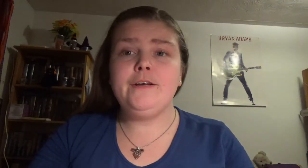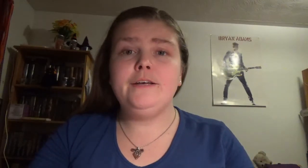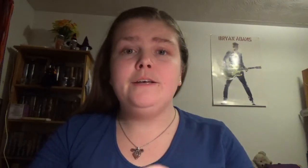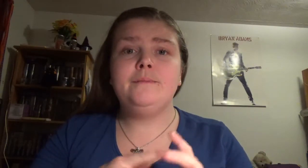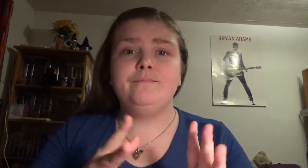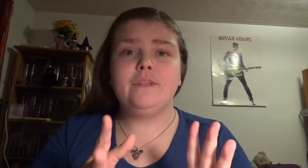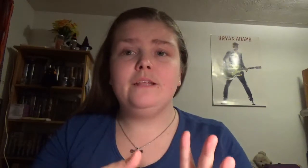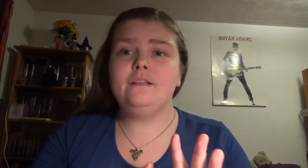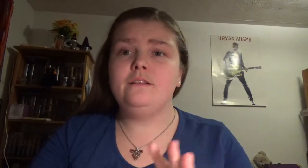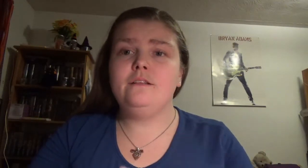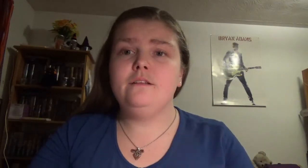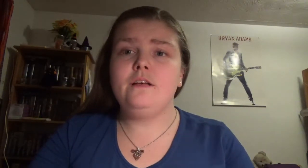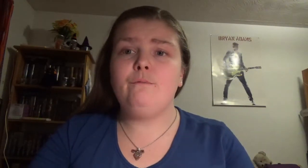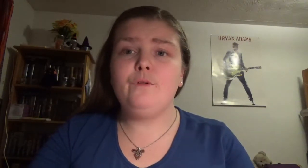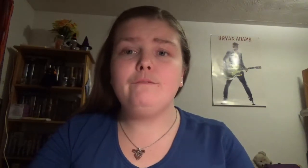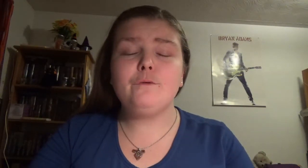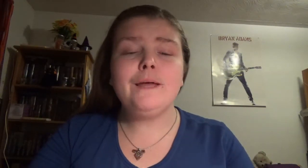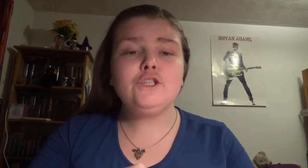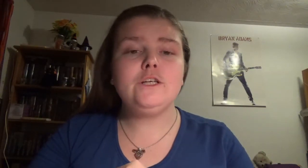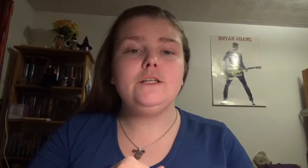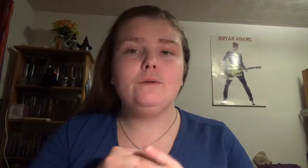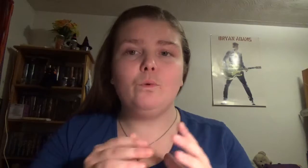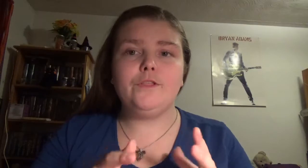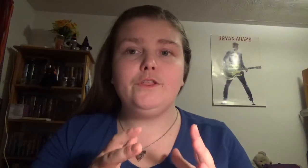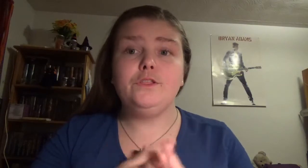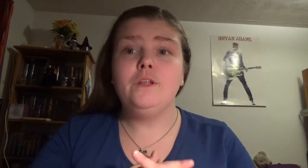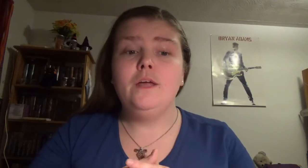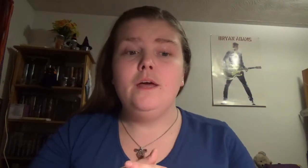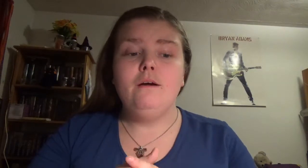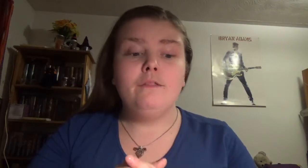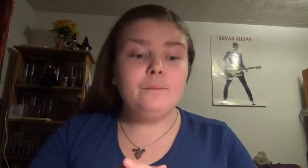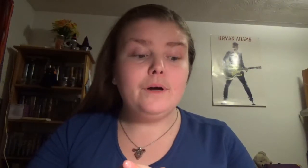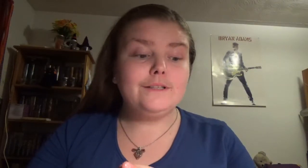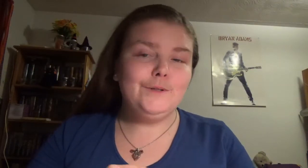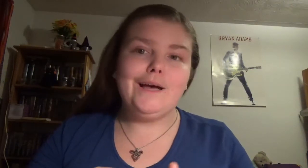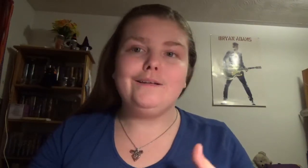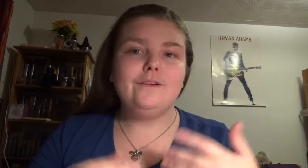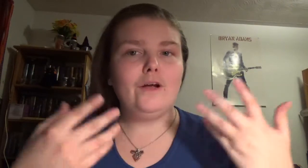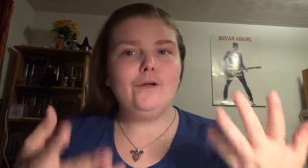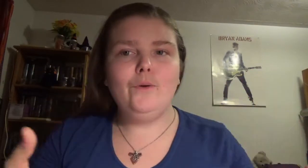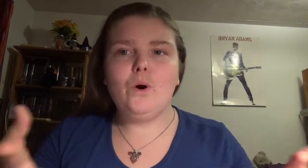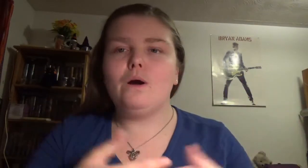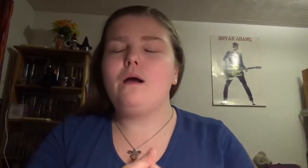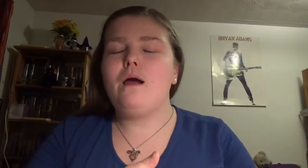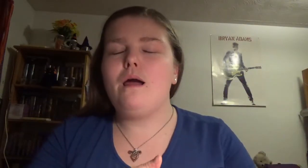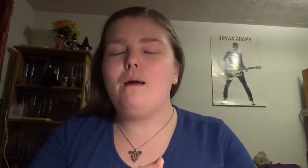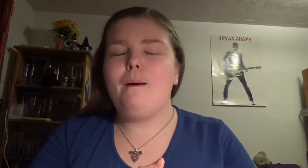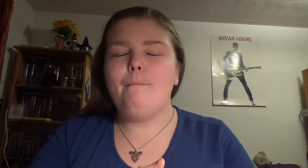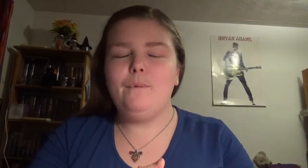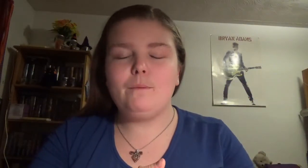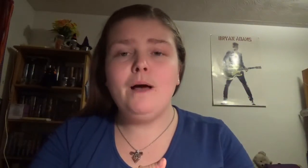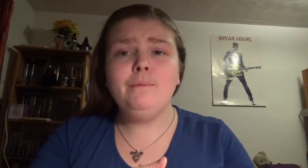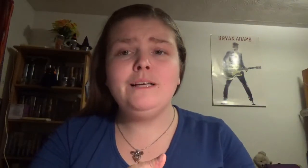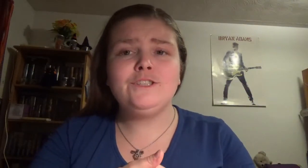helpful information within the book to get your book published.